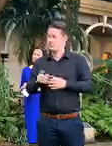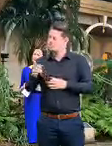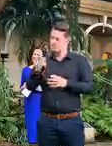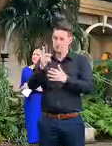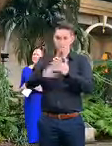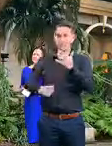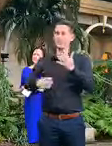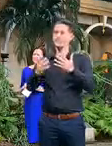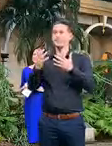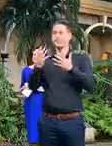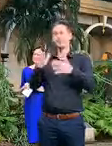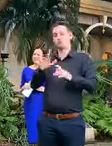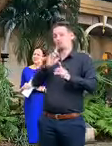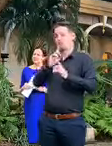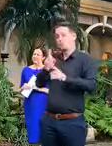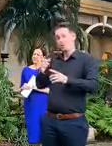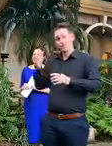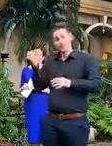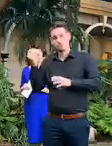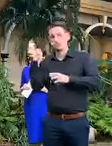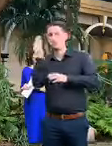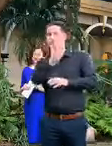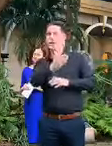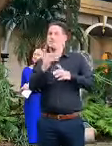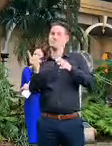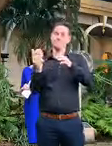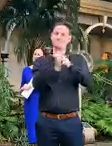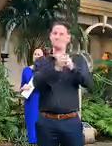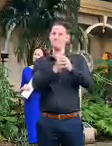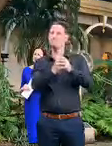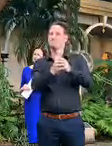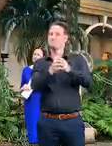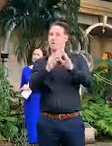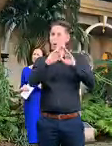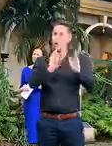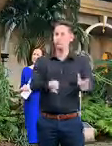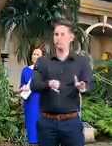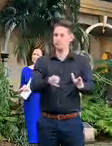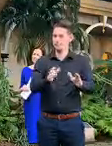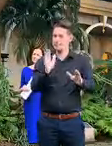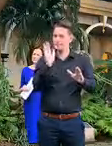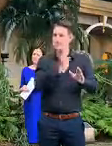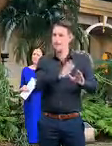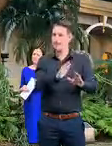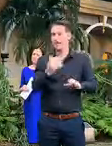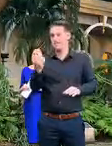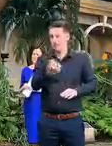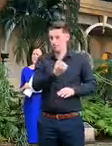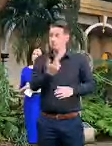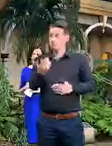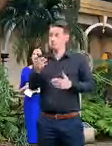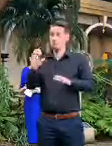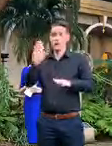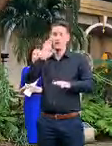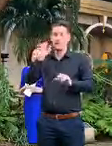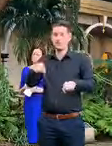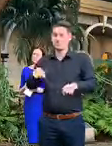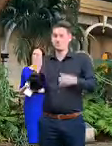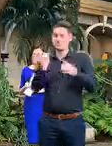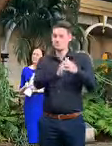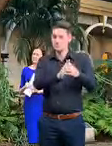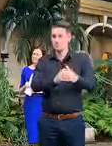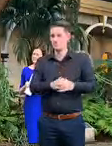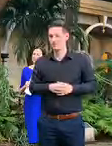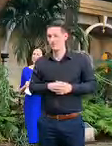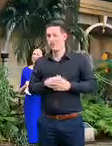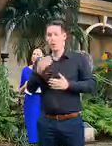all been told that they must go straight into quarantine in their homes so they're doing that once we get the list